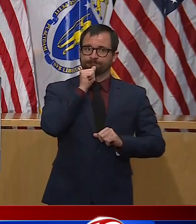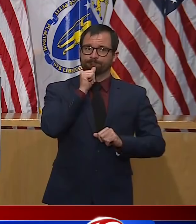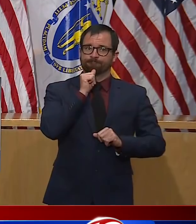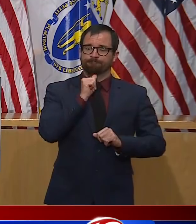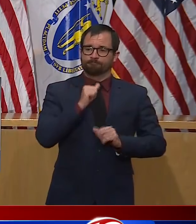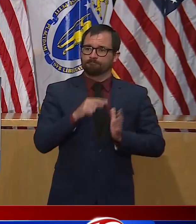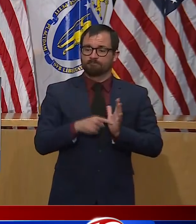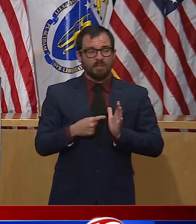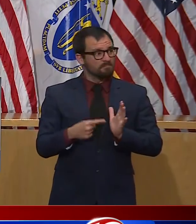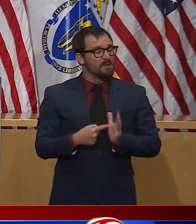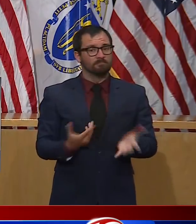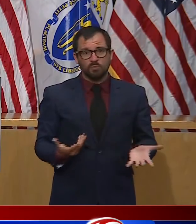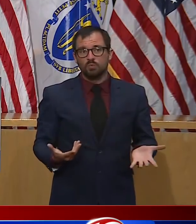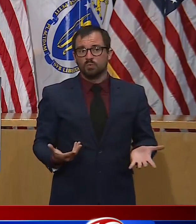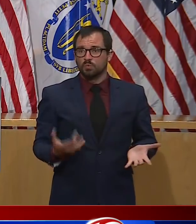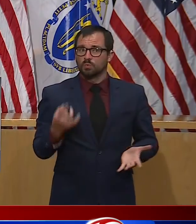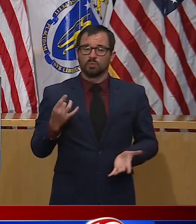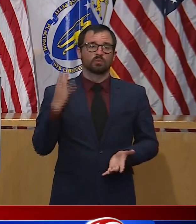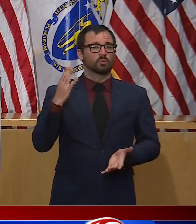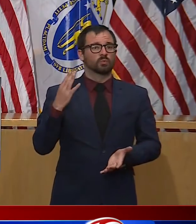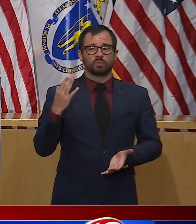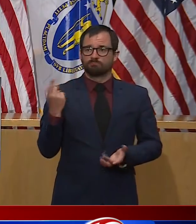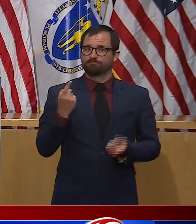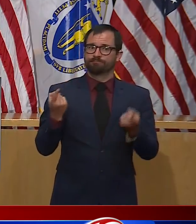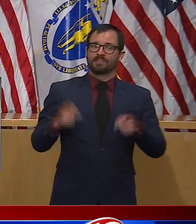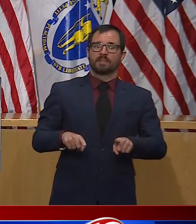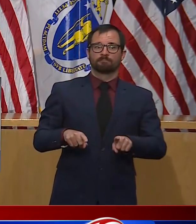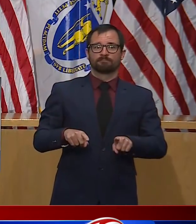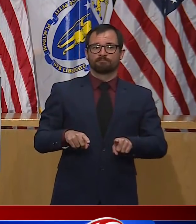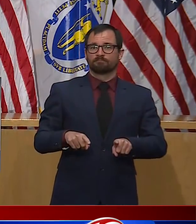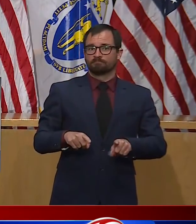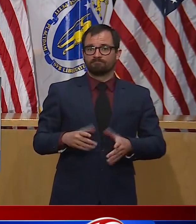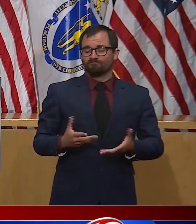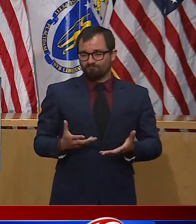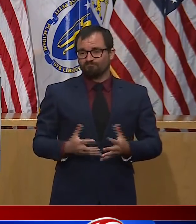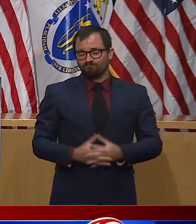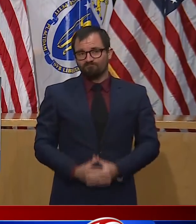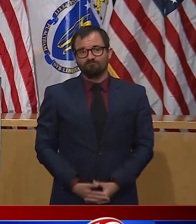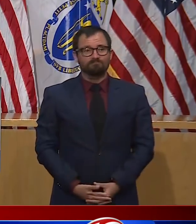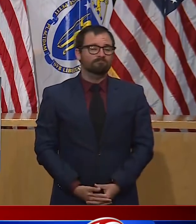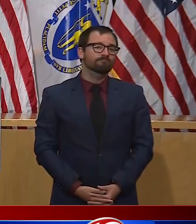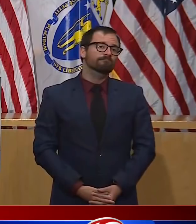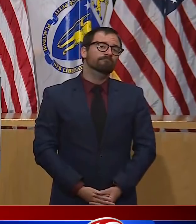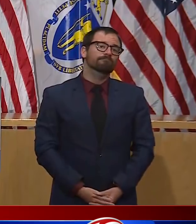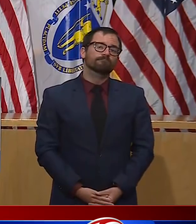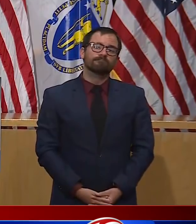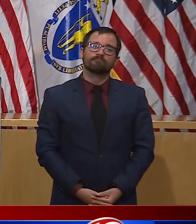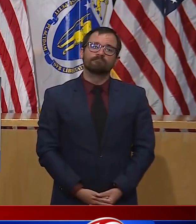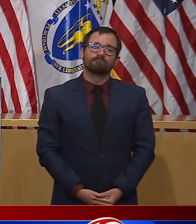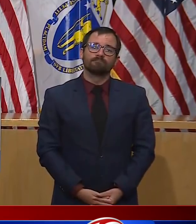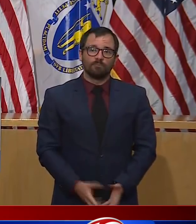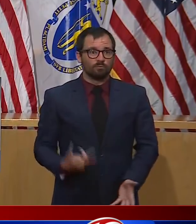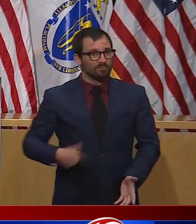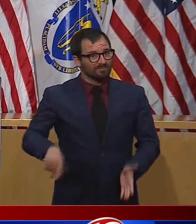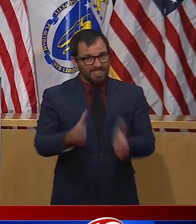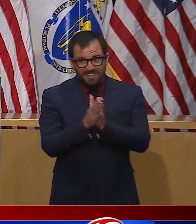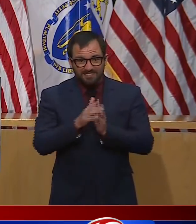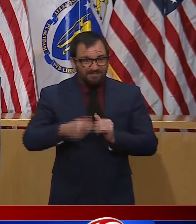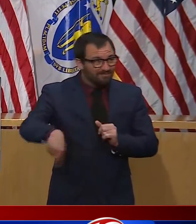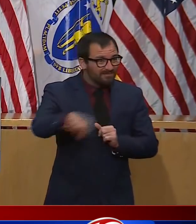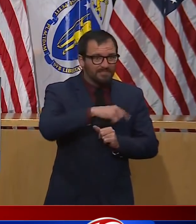Furloughed or laid-off workers who, despite coming in early, working the extra shifts, now by no fault of their own,